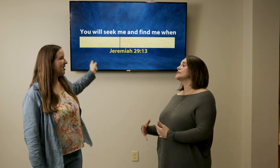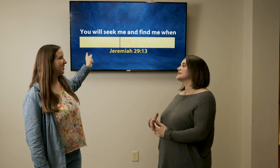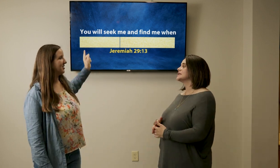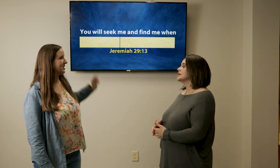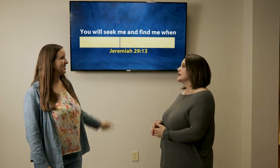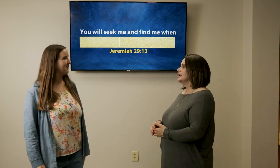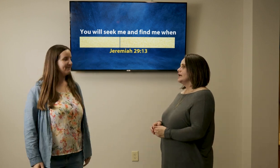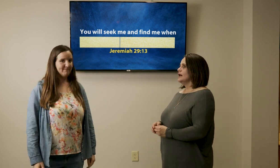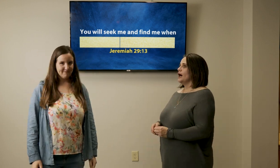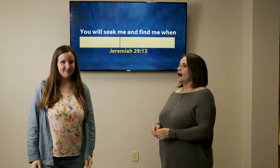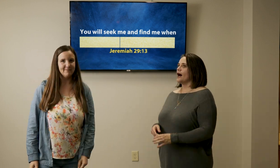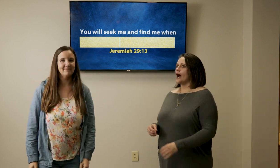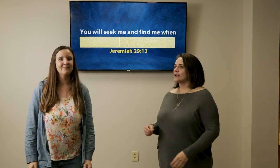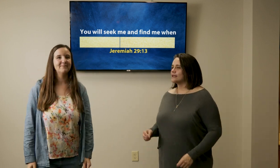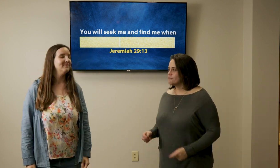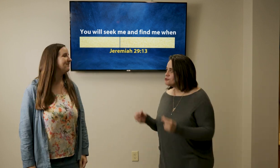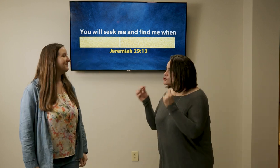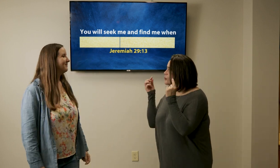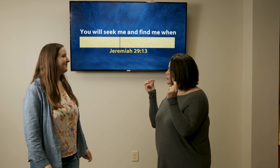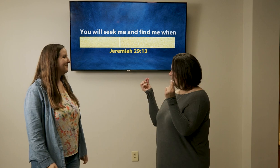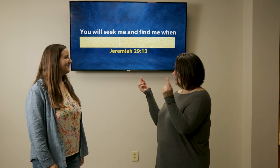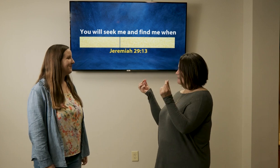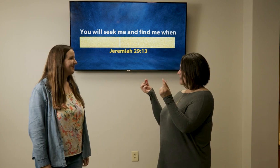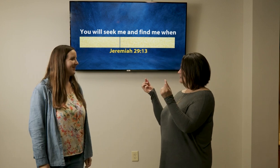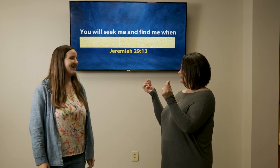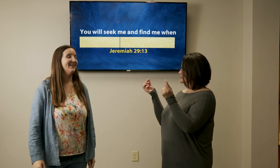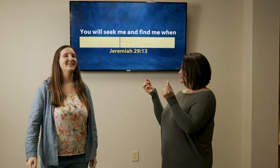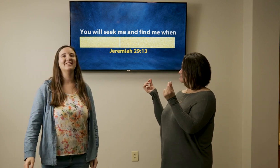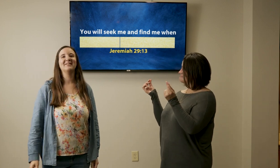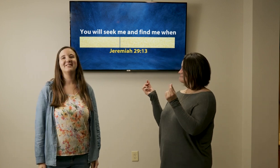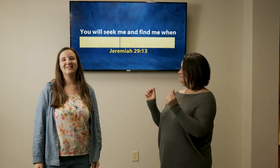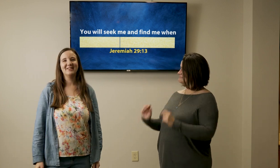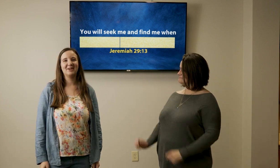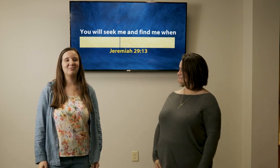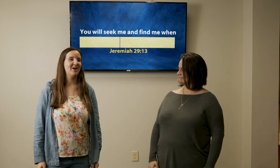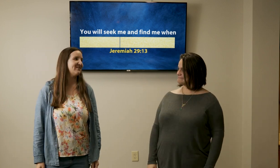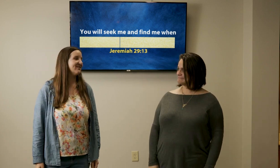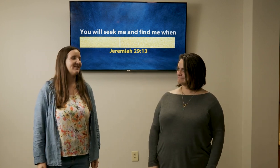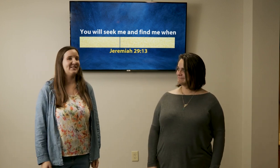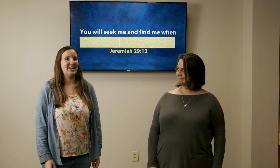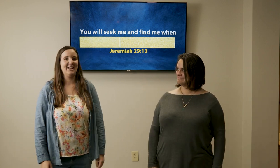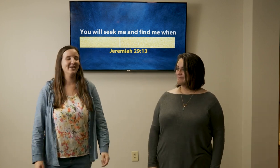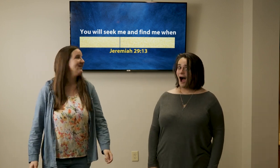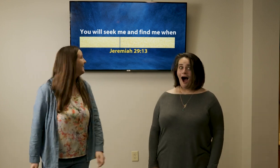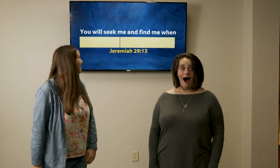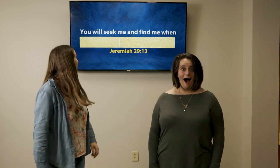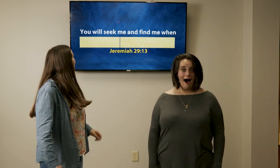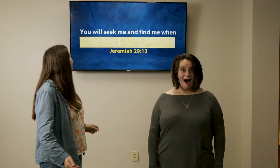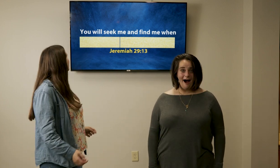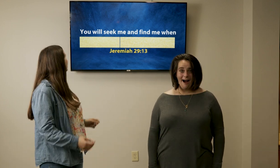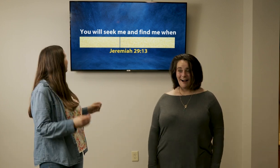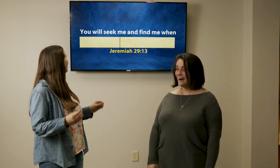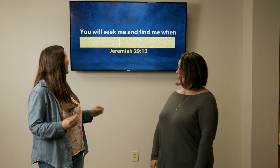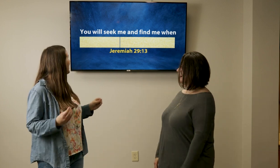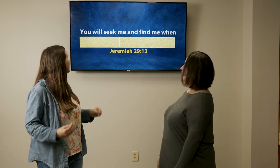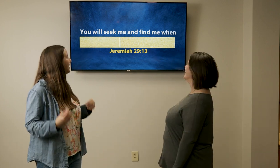dollars I could give you two tiny violins your prizes stink okay and find me